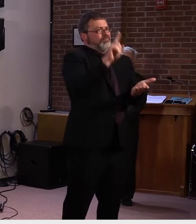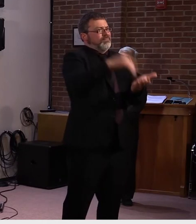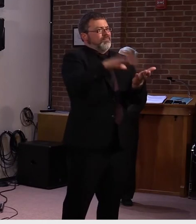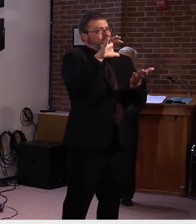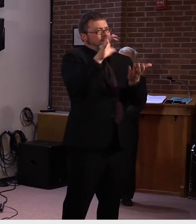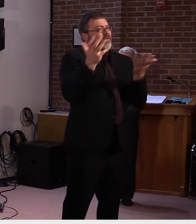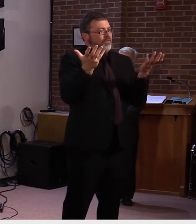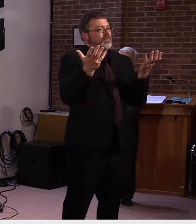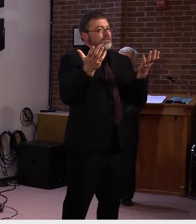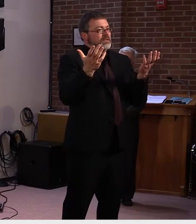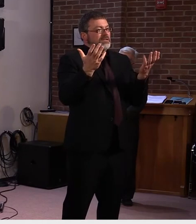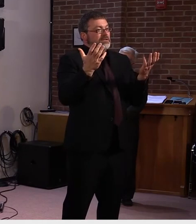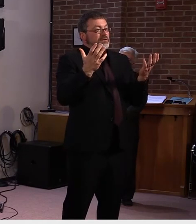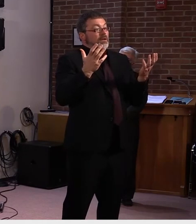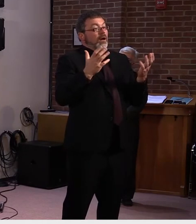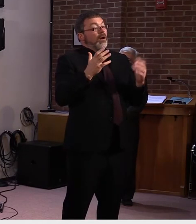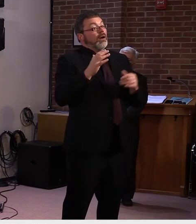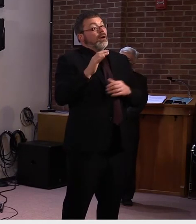uh, I'm looking forward to that date.